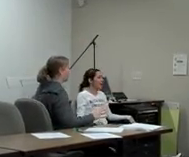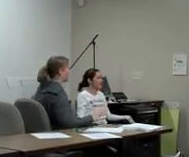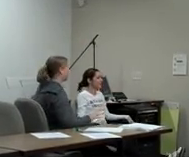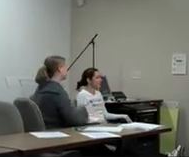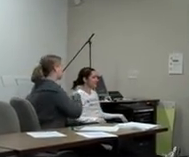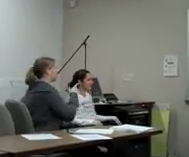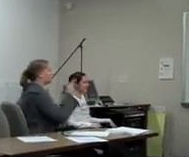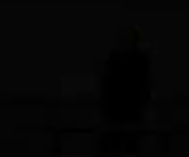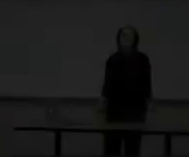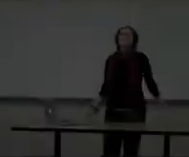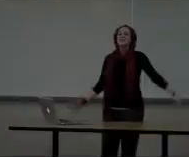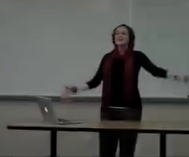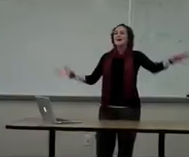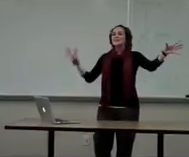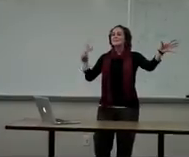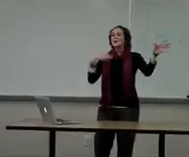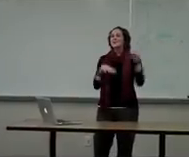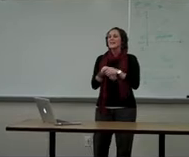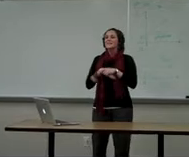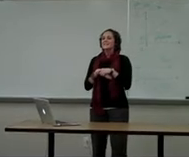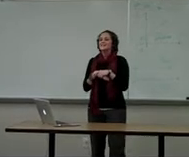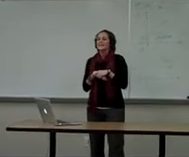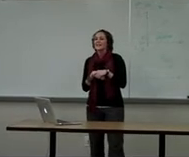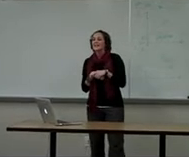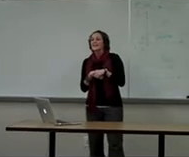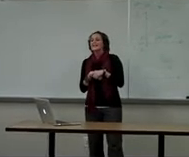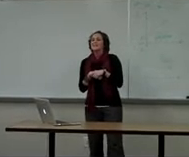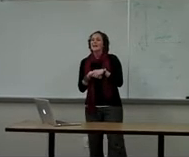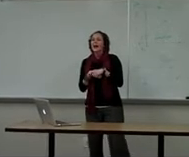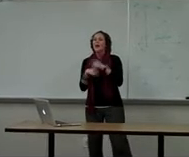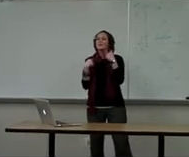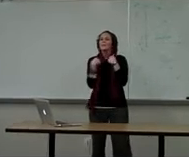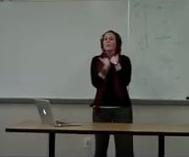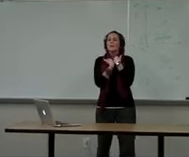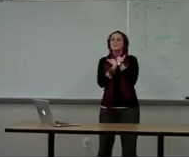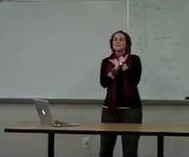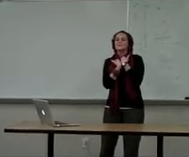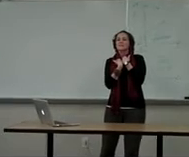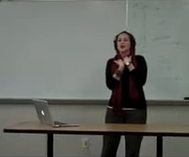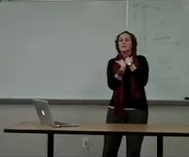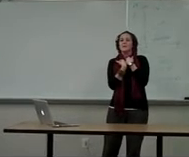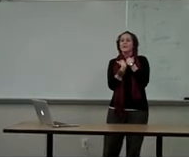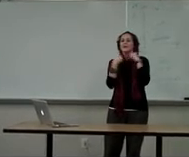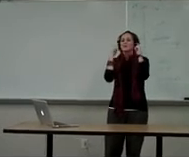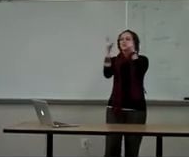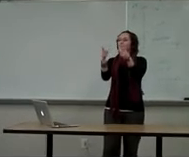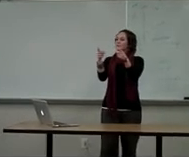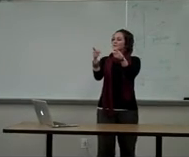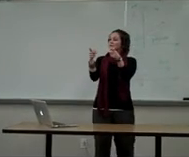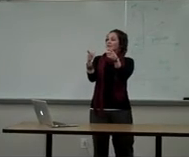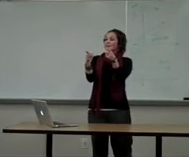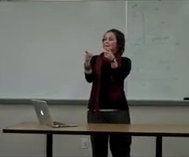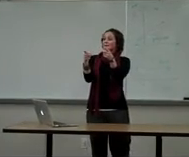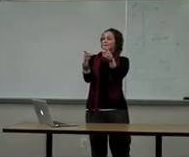Okay? the last part of the activity is that I will point to a slope and you will do the gesture.